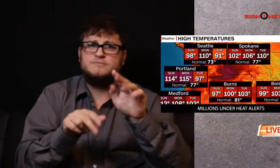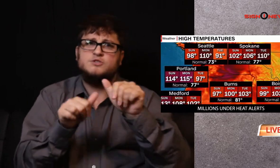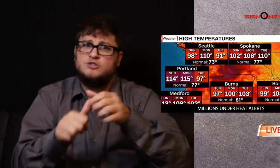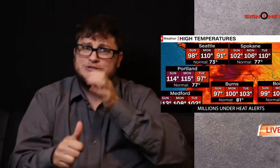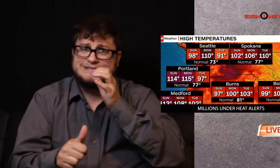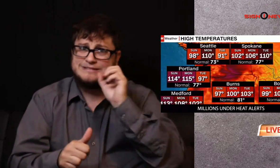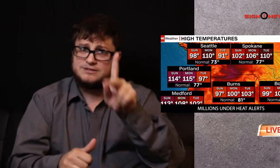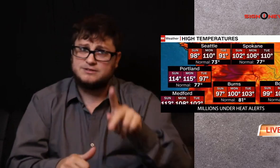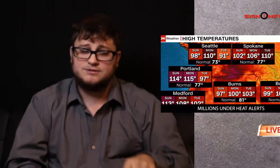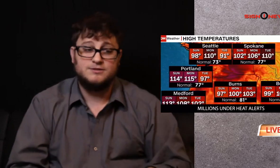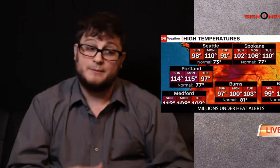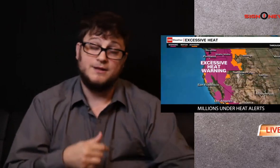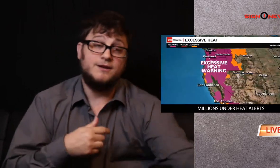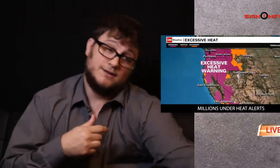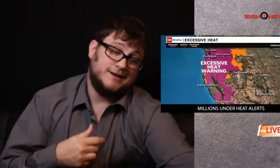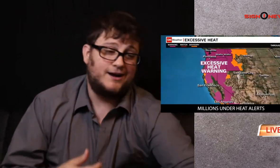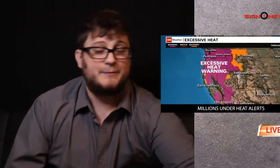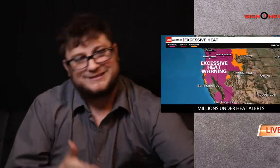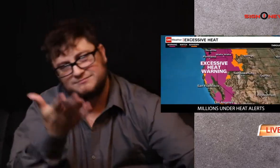So please stay hydrated.